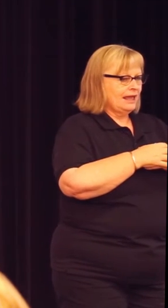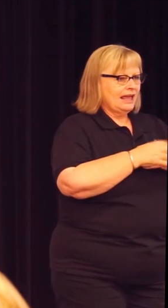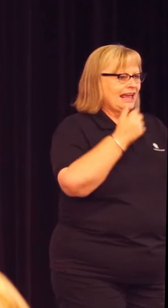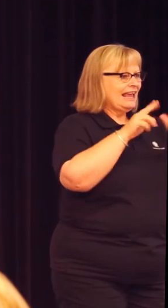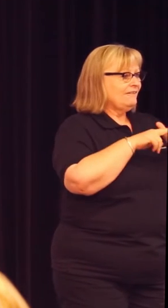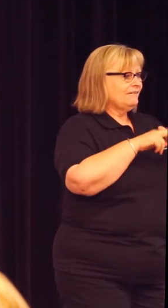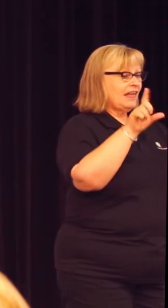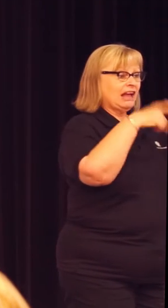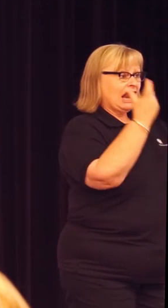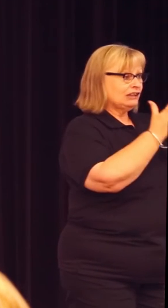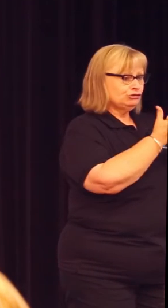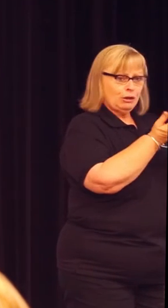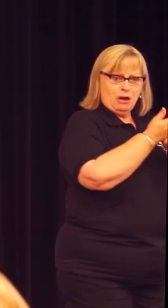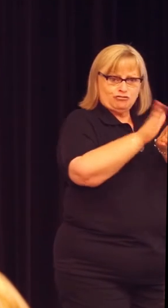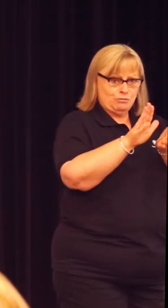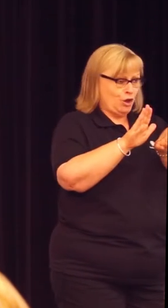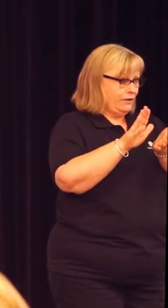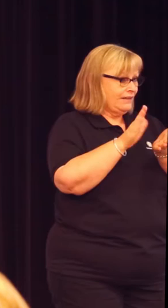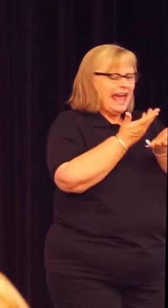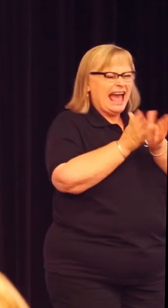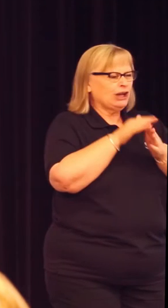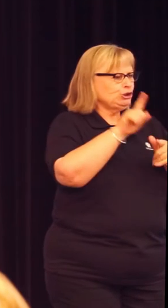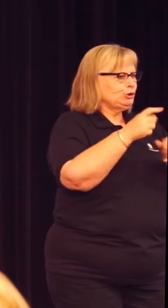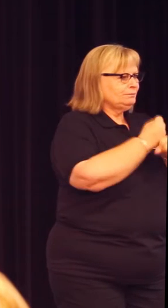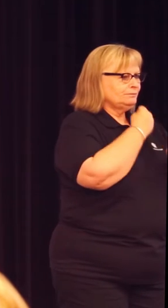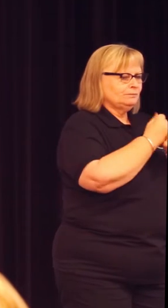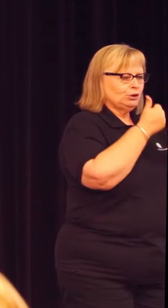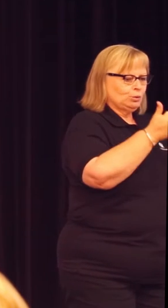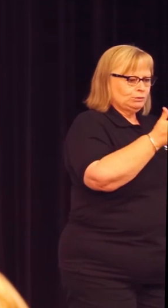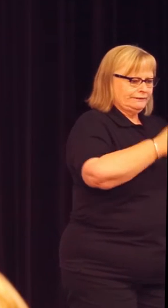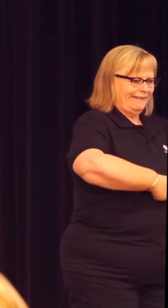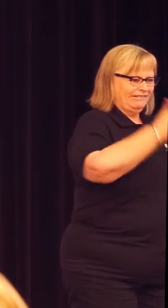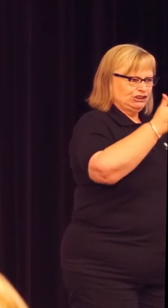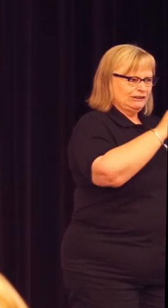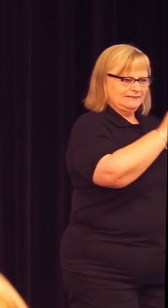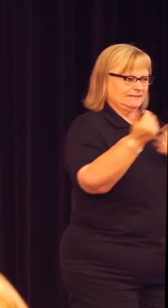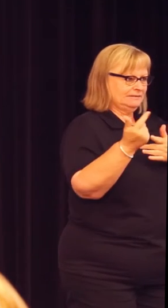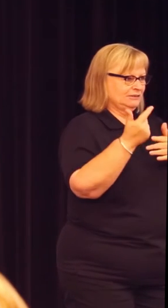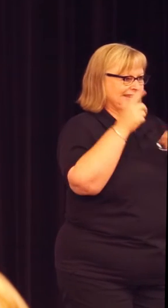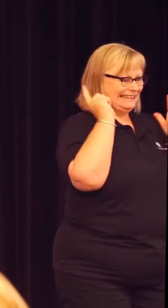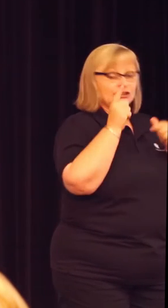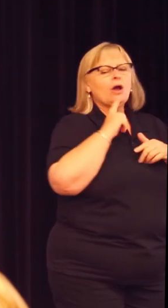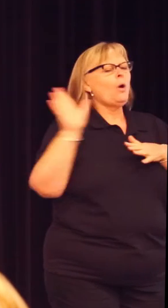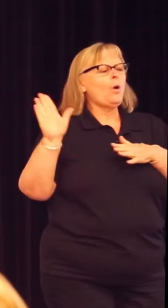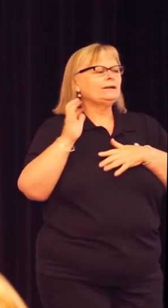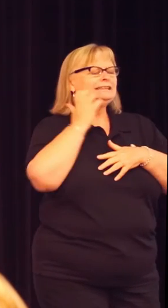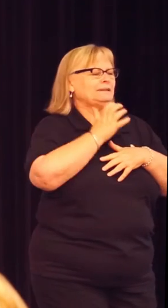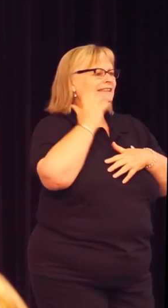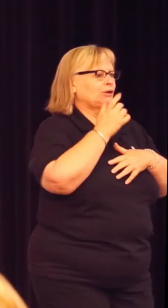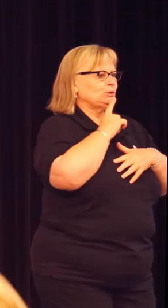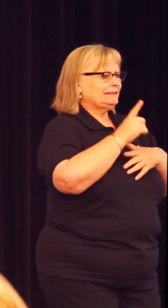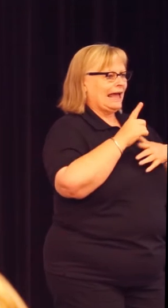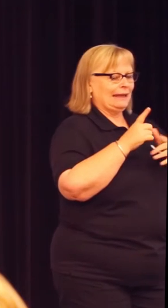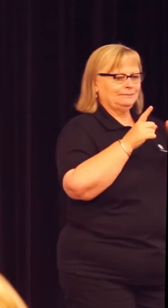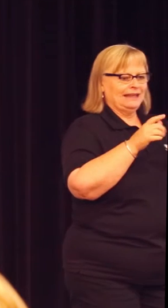classrooms achieve efficient and effective teaching? It's a mistake to think that large lectures